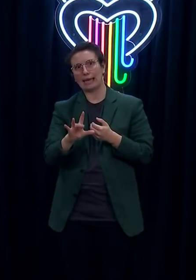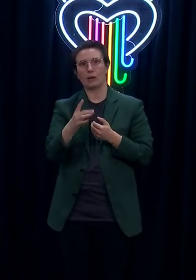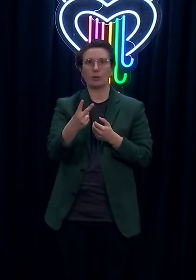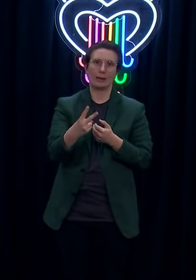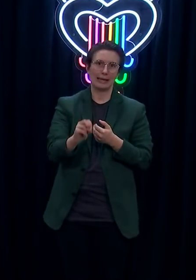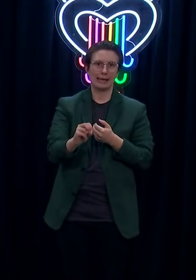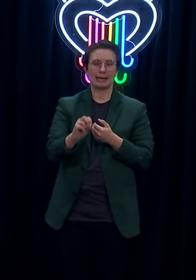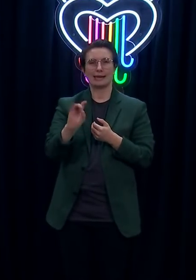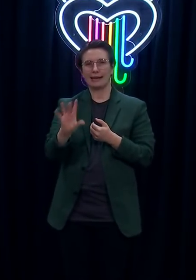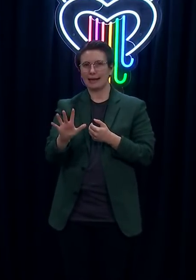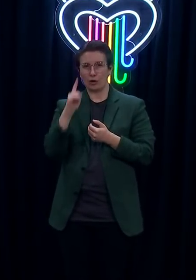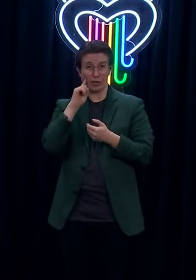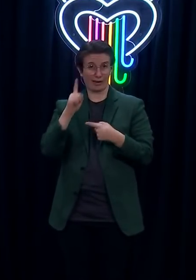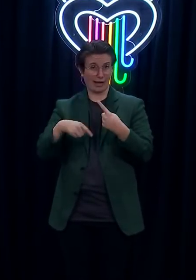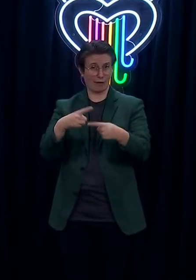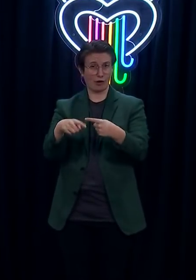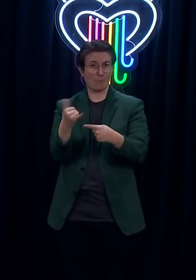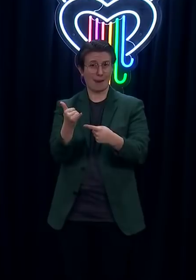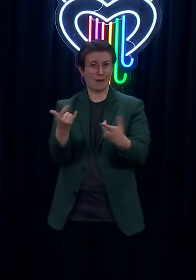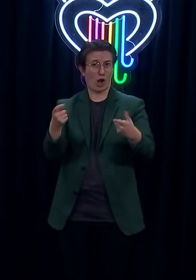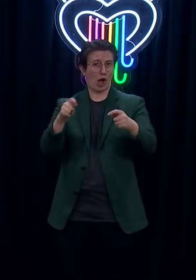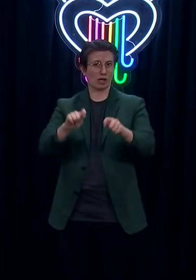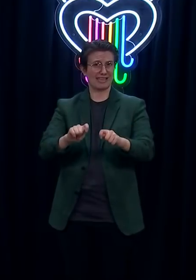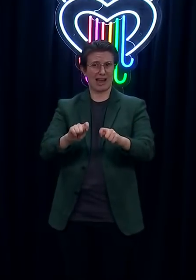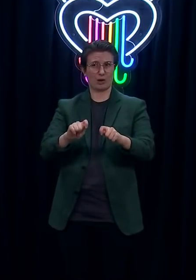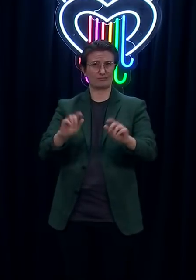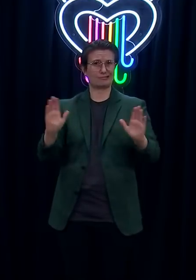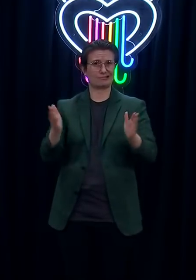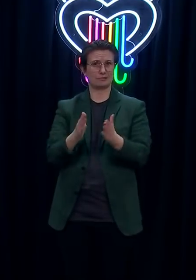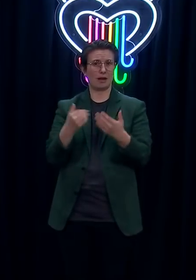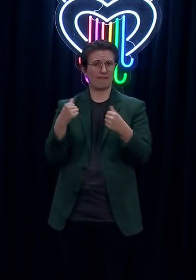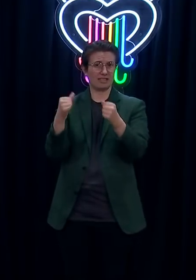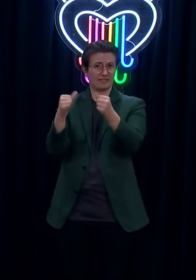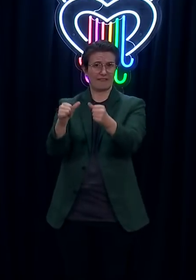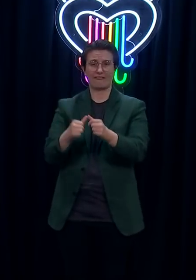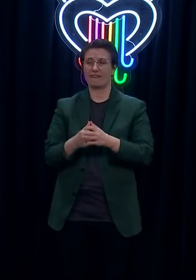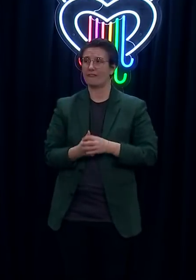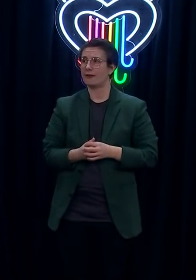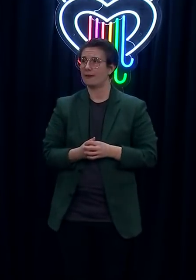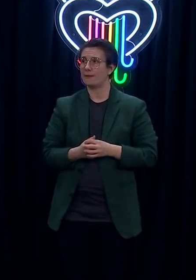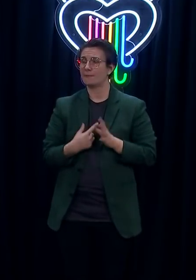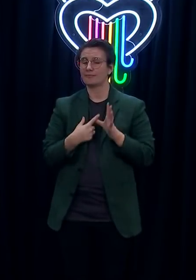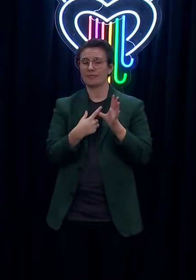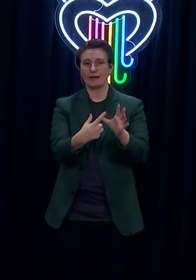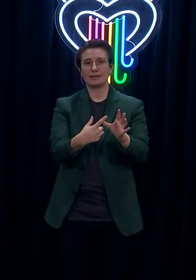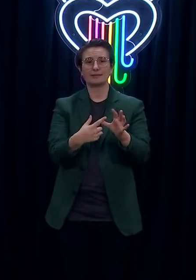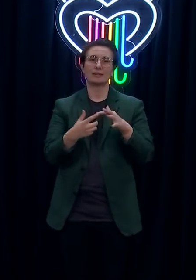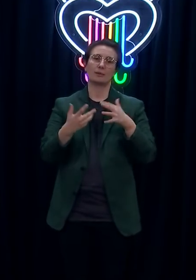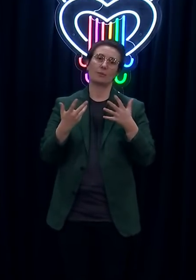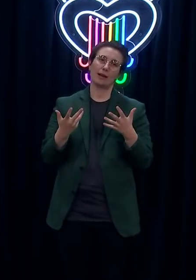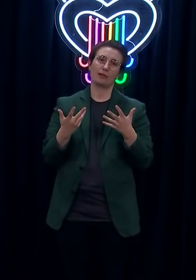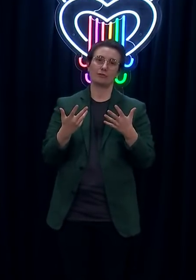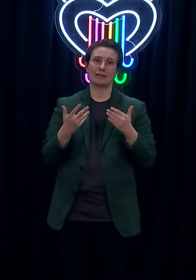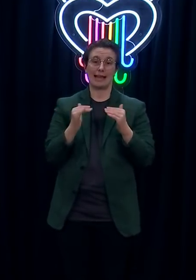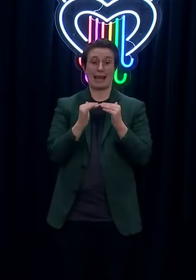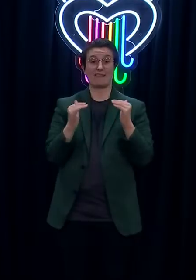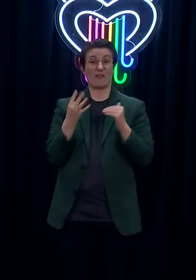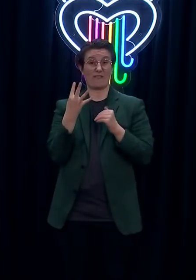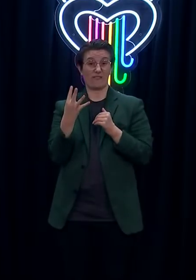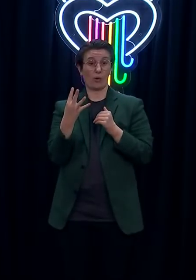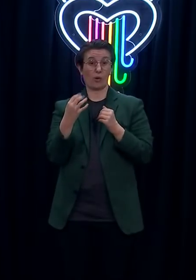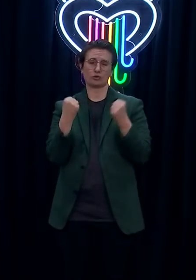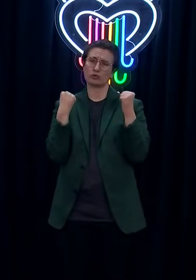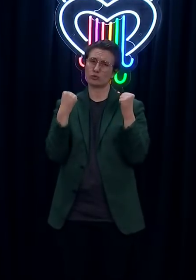role that ongoing restrictions can play and, you know, the role of those really heightened ones at four, versus